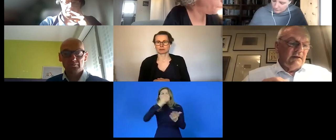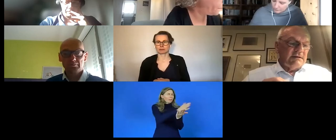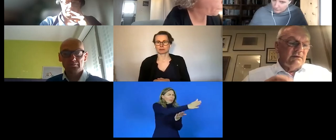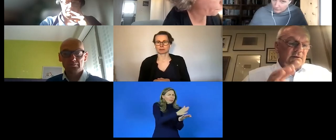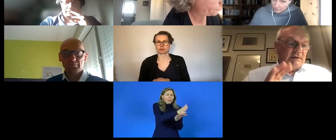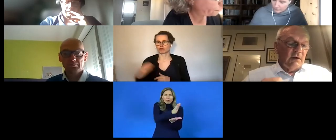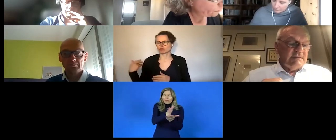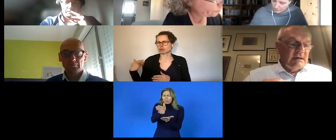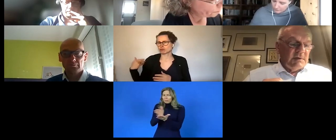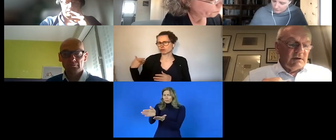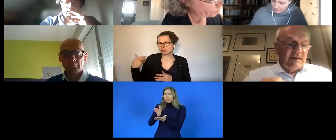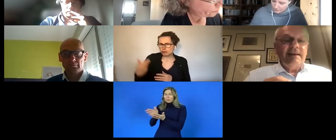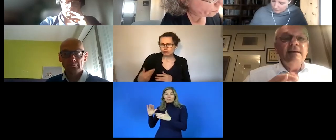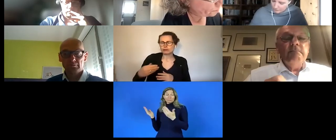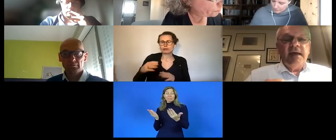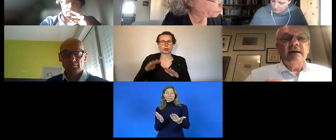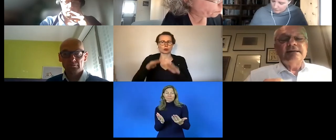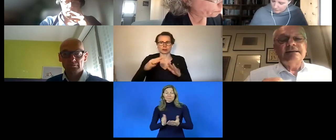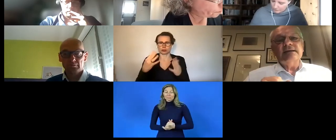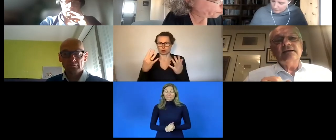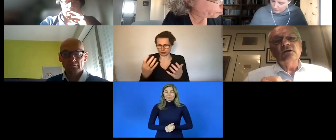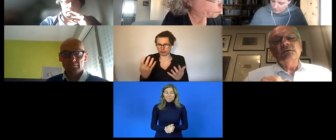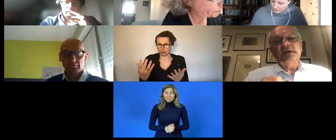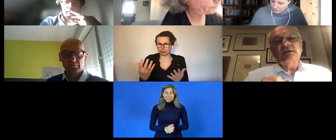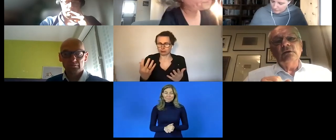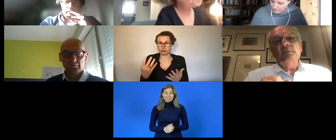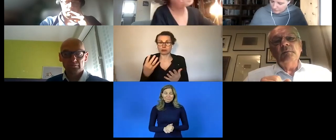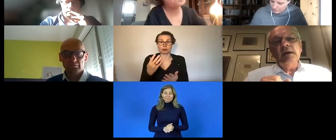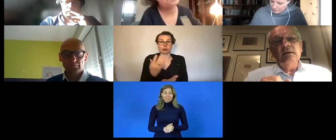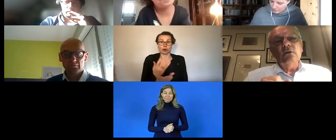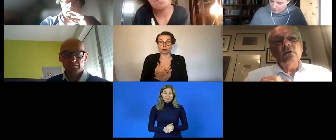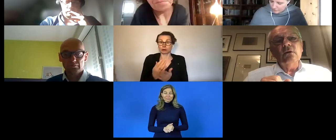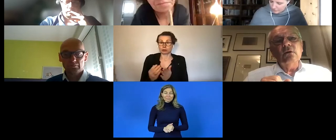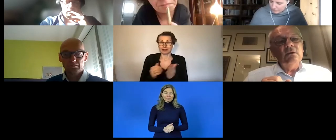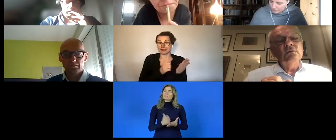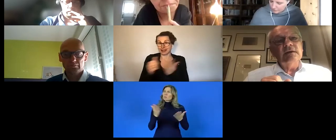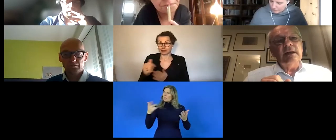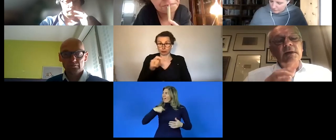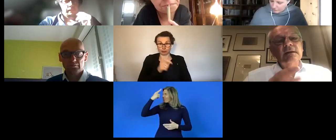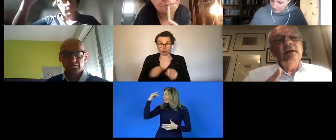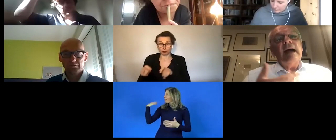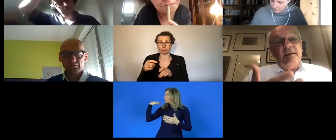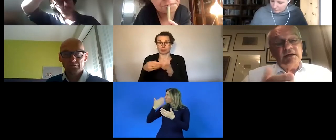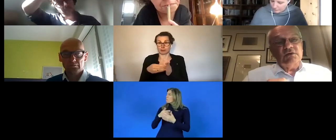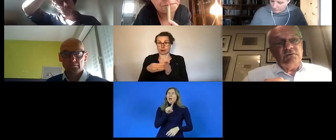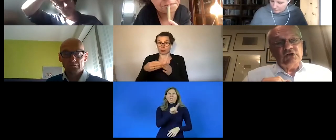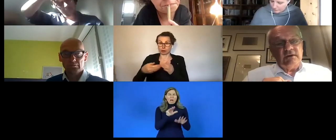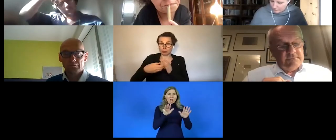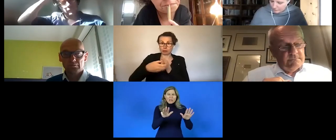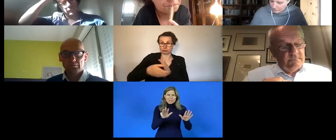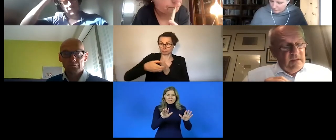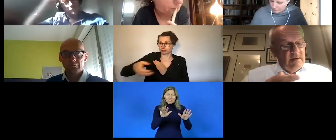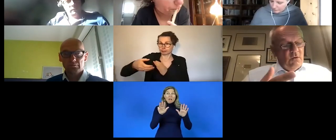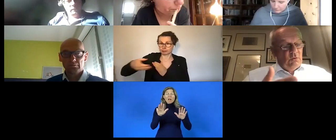within that time frame i would say since 1990 1990 we were able to